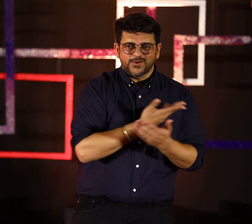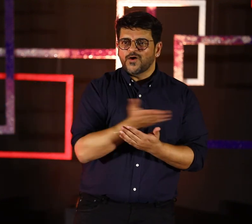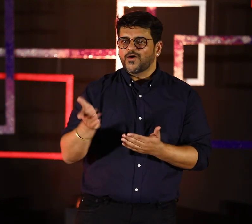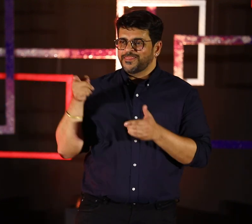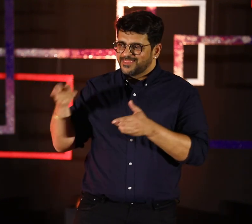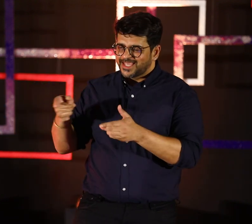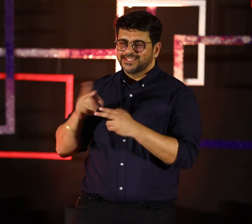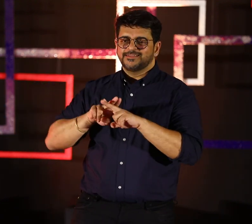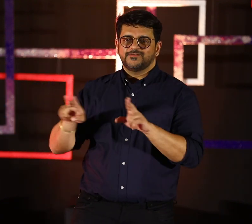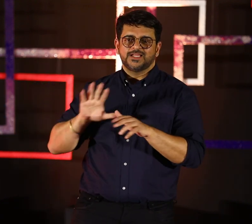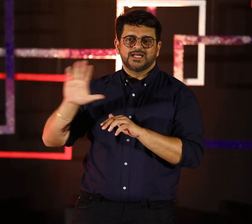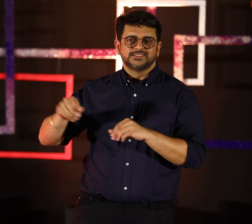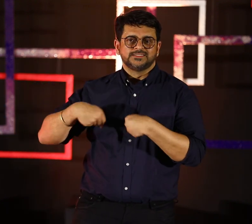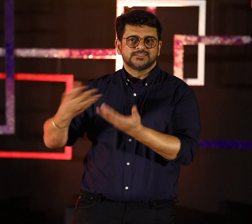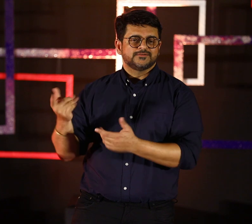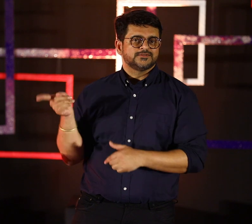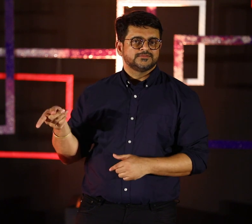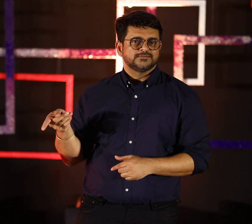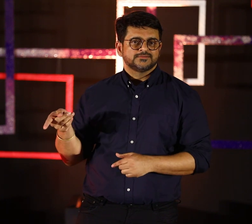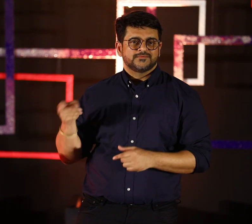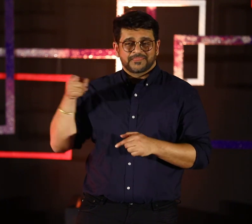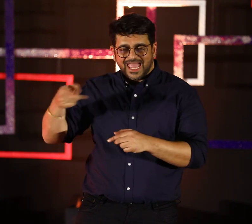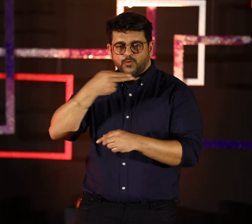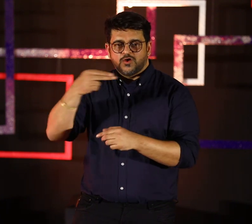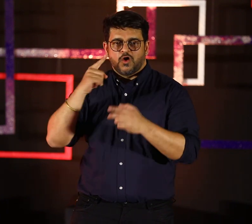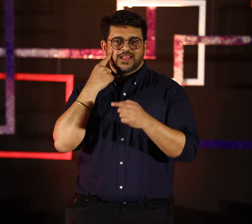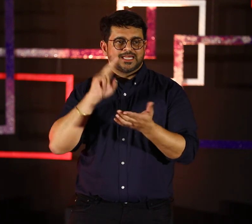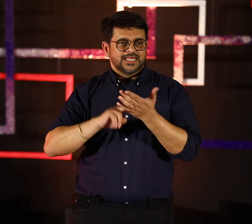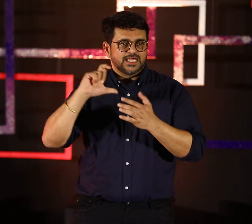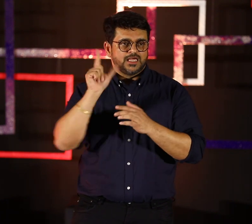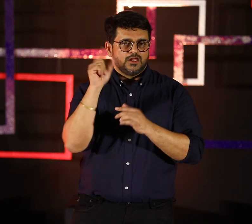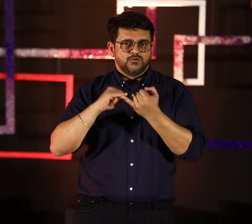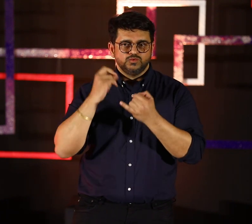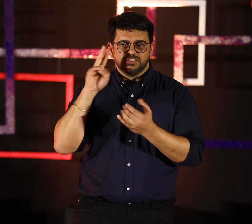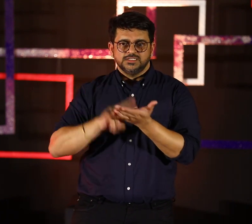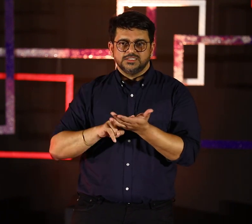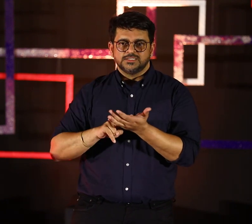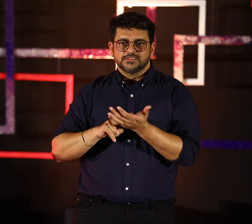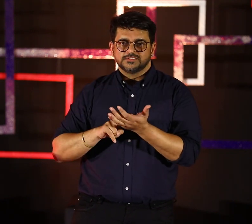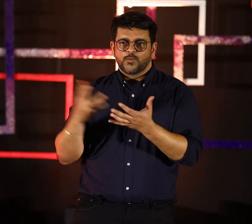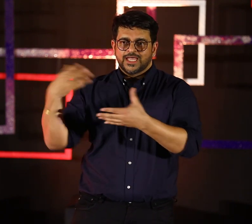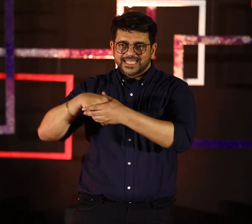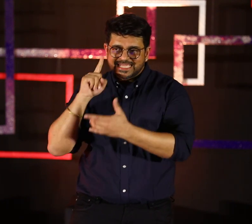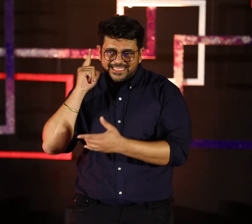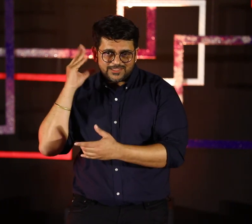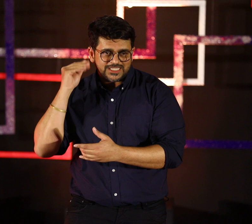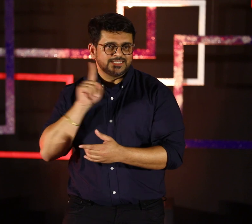seller. The taxi driver. This is what we are talking about. This is full access. This is what we call inclusion. Where